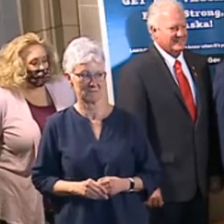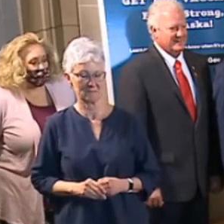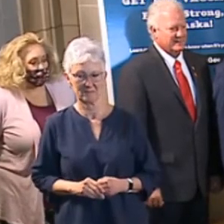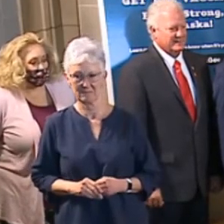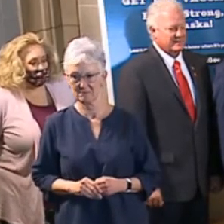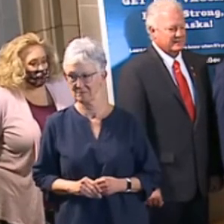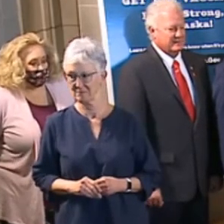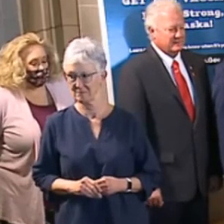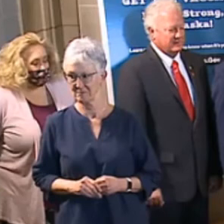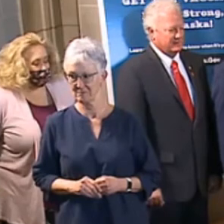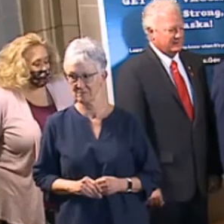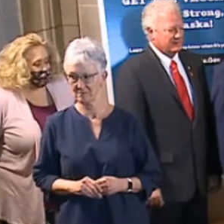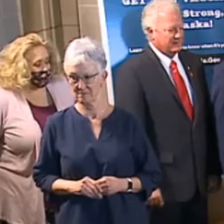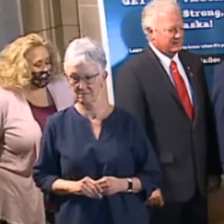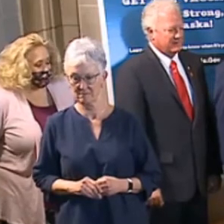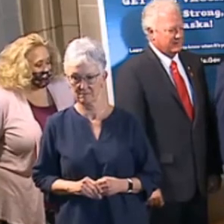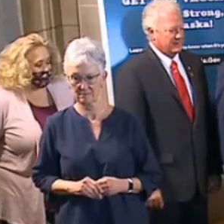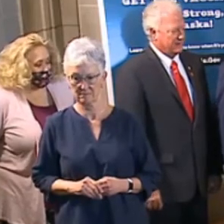Thank you. Great.